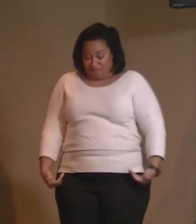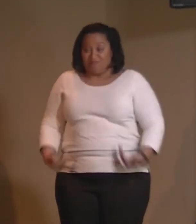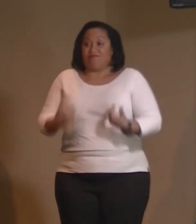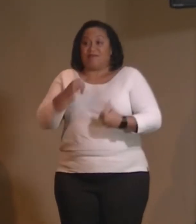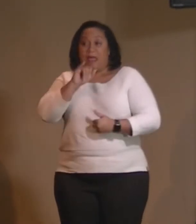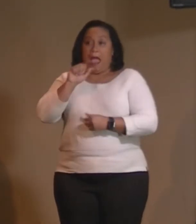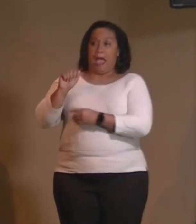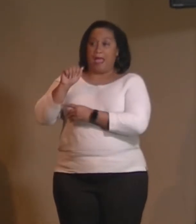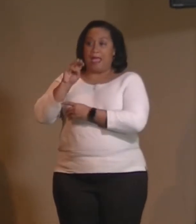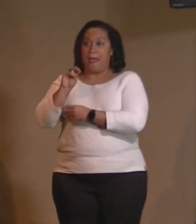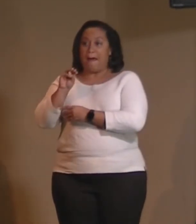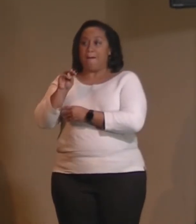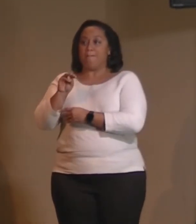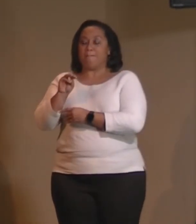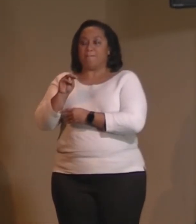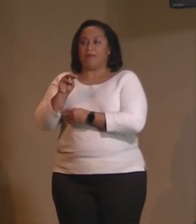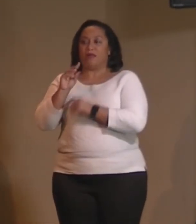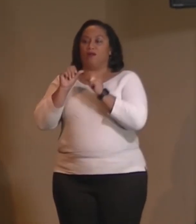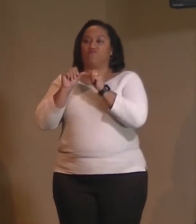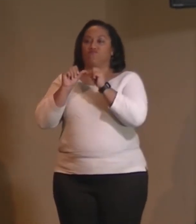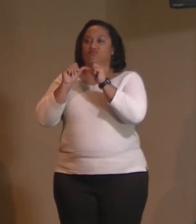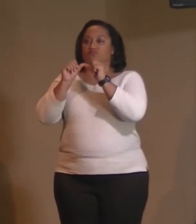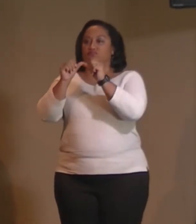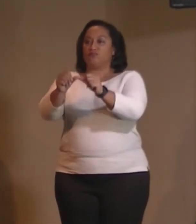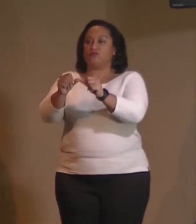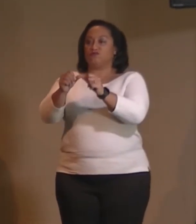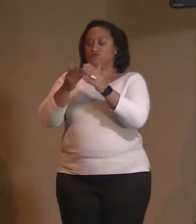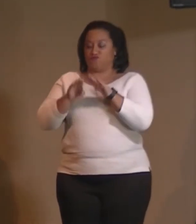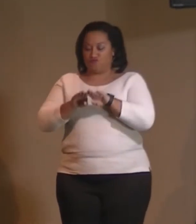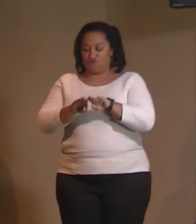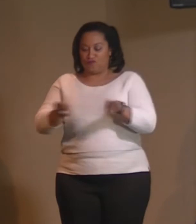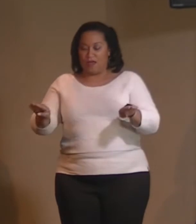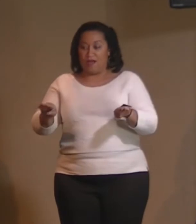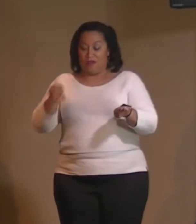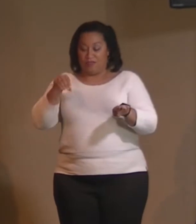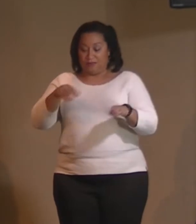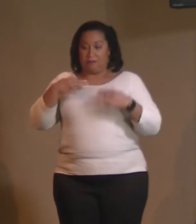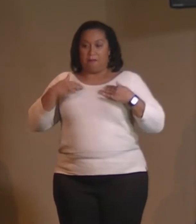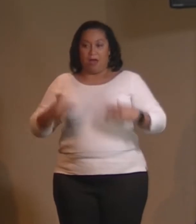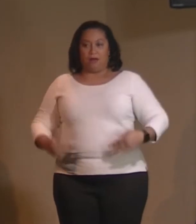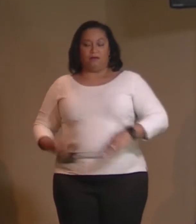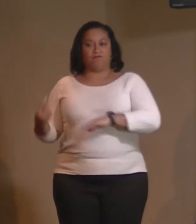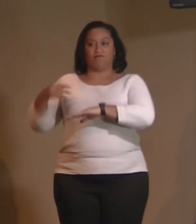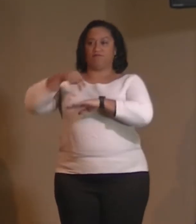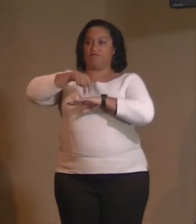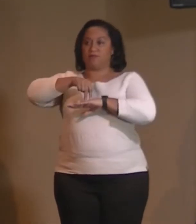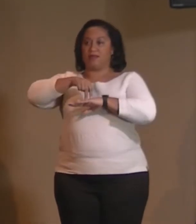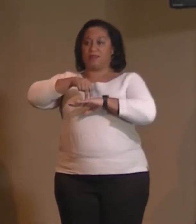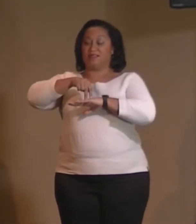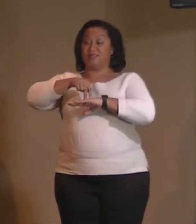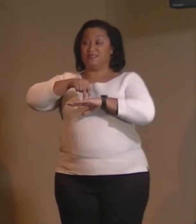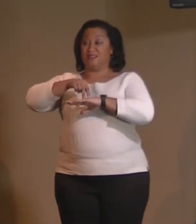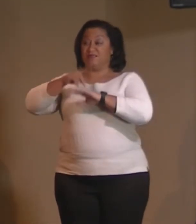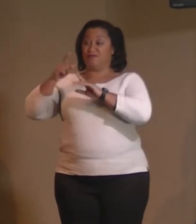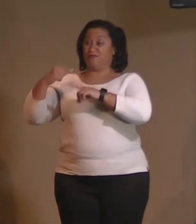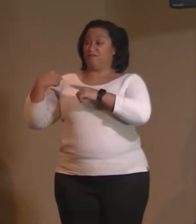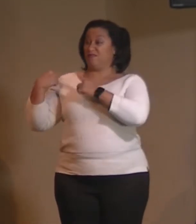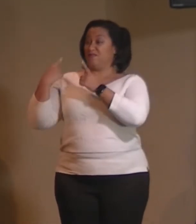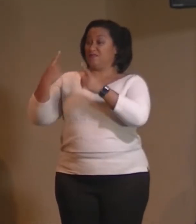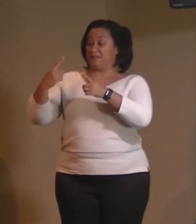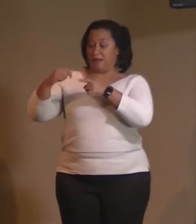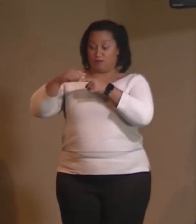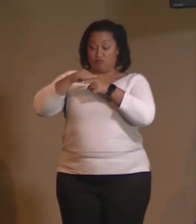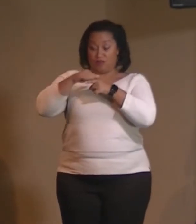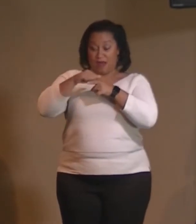am that I am maintains the ground upon which this body stands, and for as long as I practice the